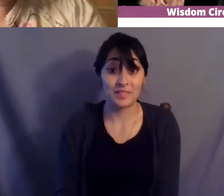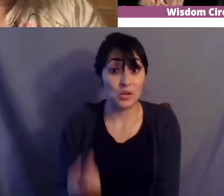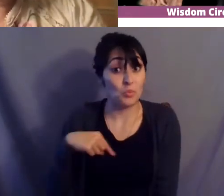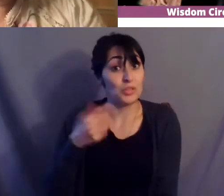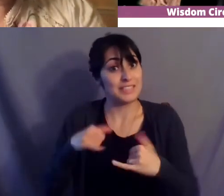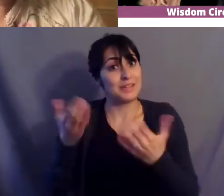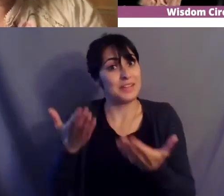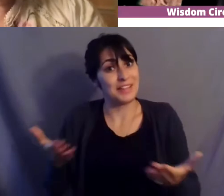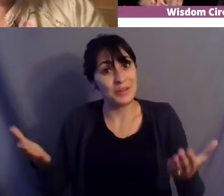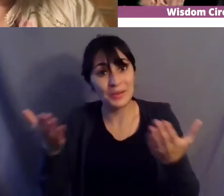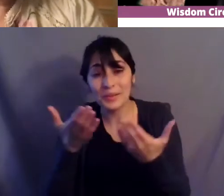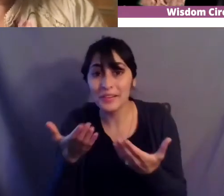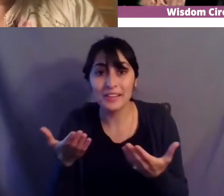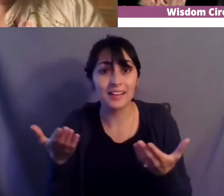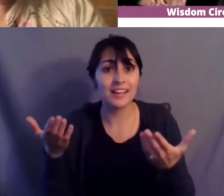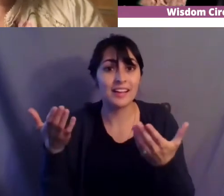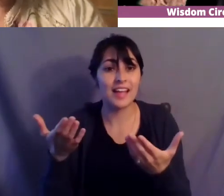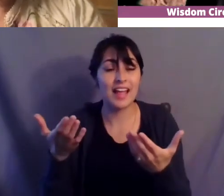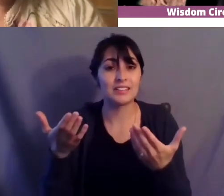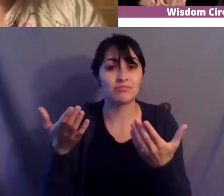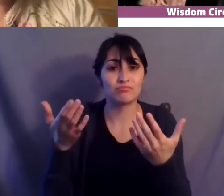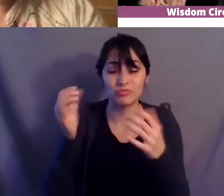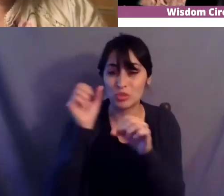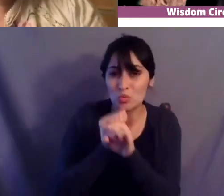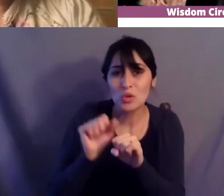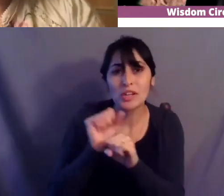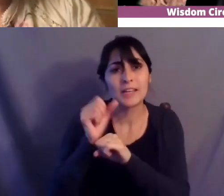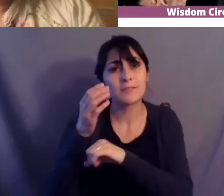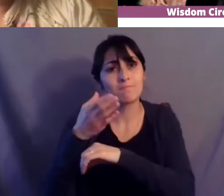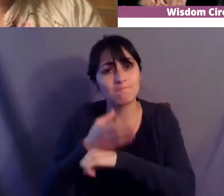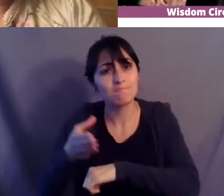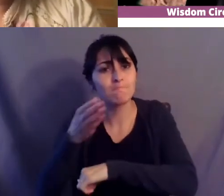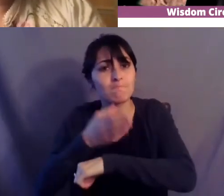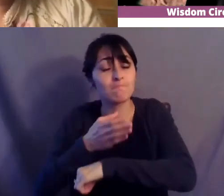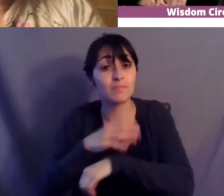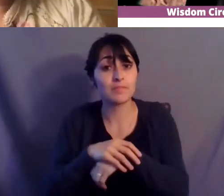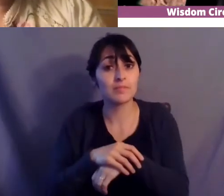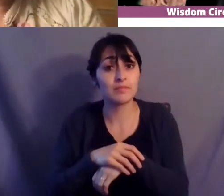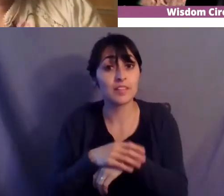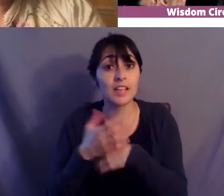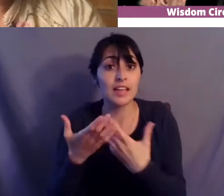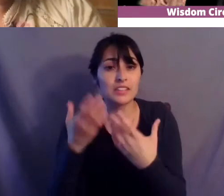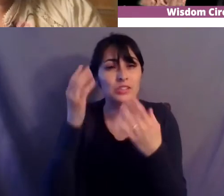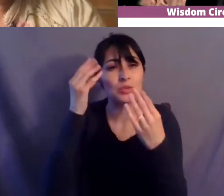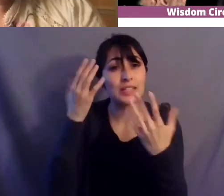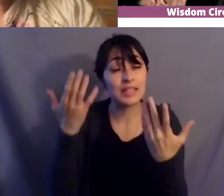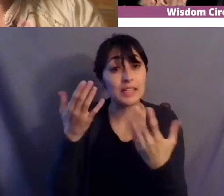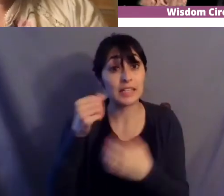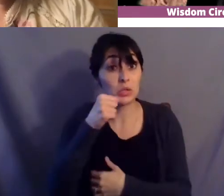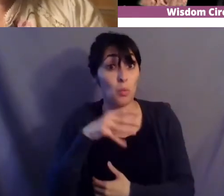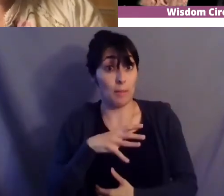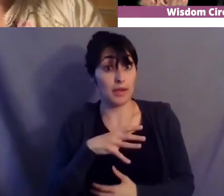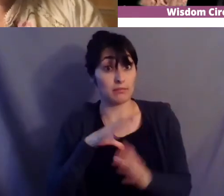and working on on recoveries and what it meant was you know it's not just the big things but you know you're thinking about the women right like